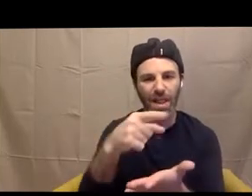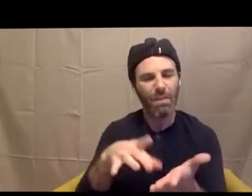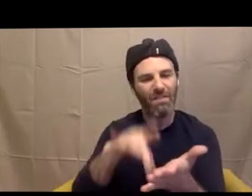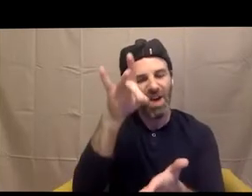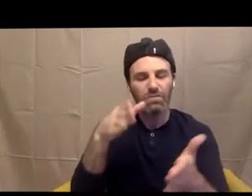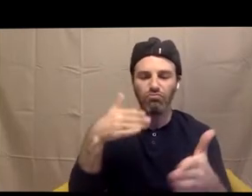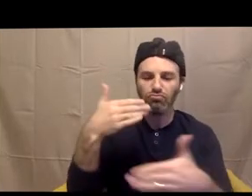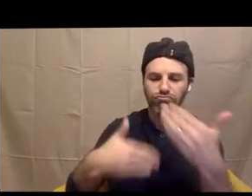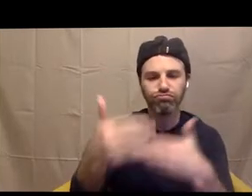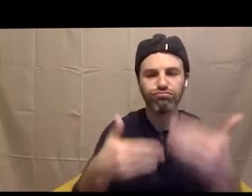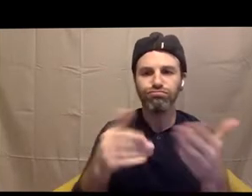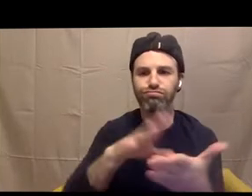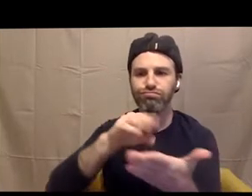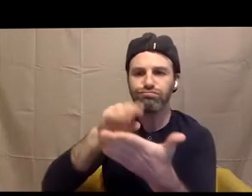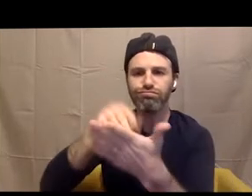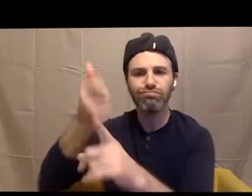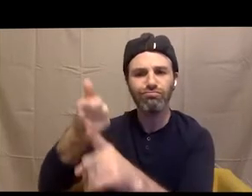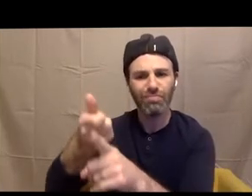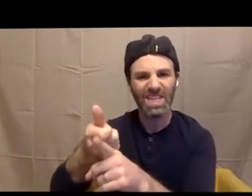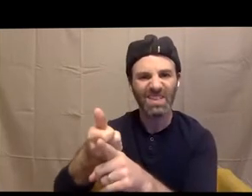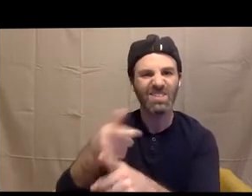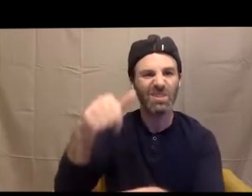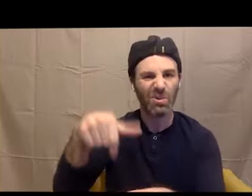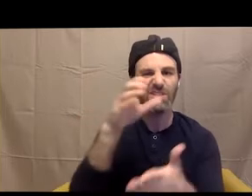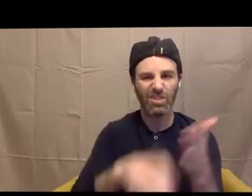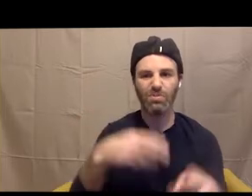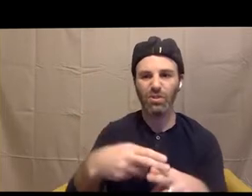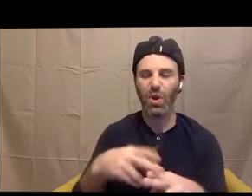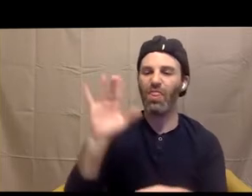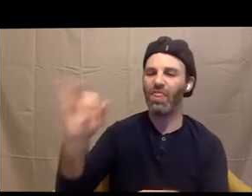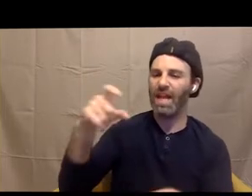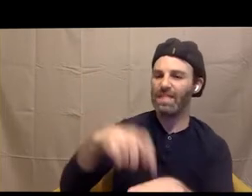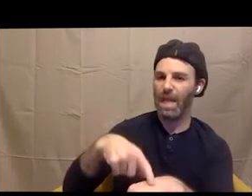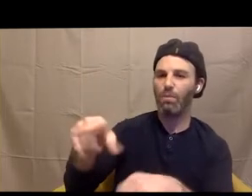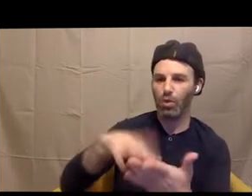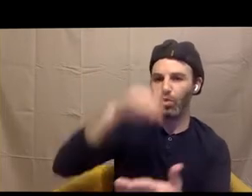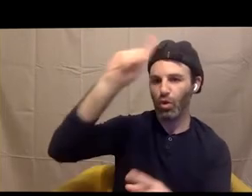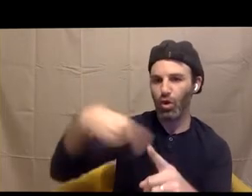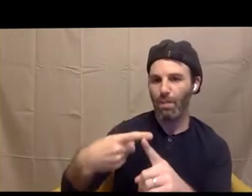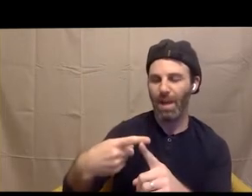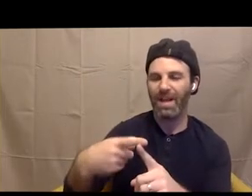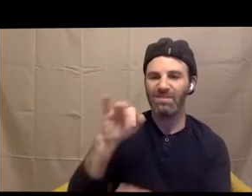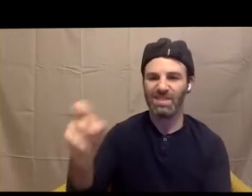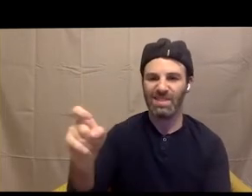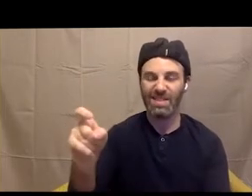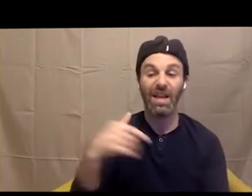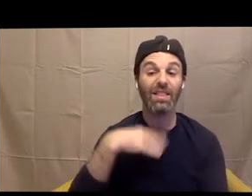So, this first chapter is called That Time You Learned About Sex. And it's a comic. So, I'll do some audio description while I'm reading it. So, it's a six